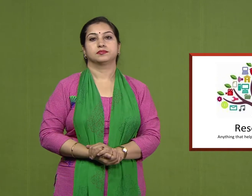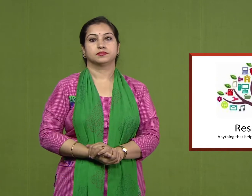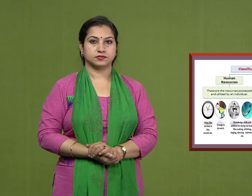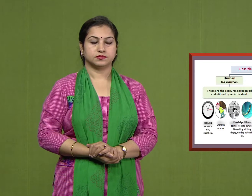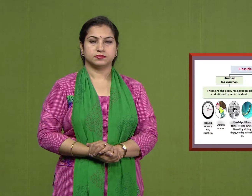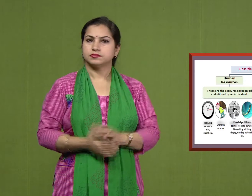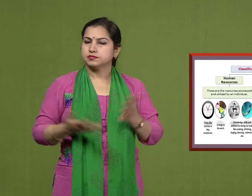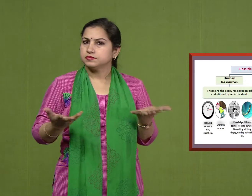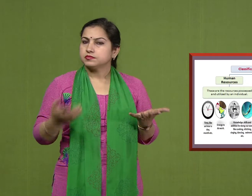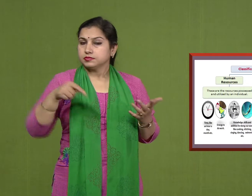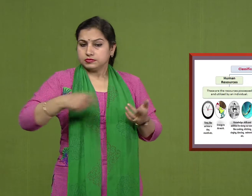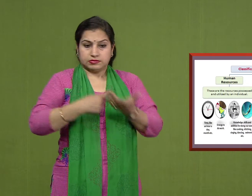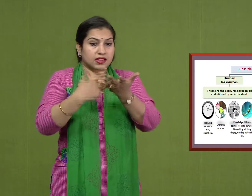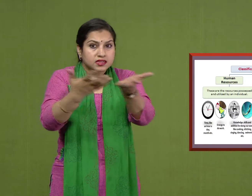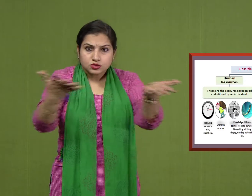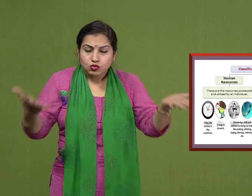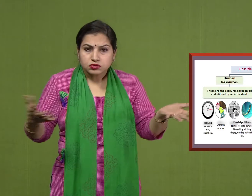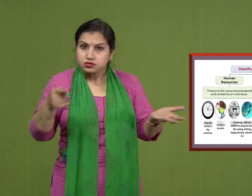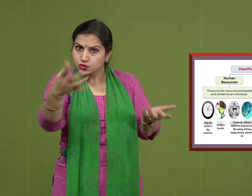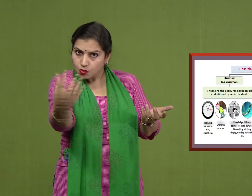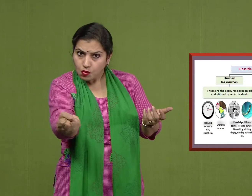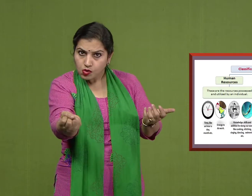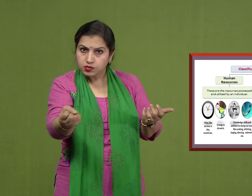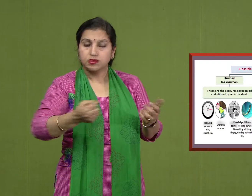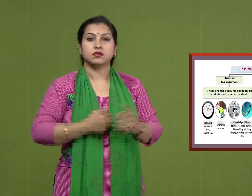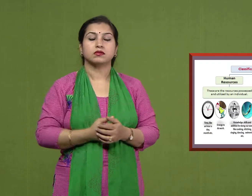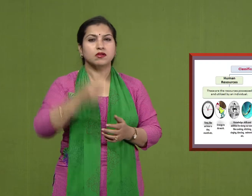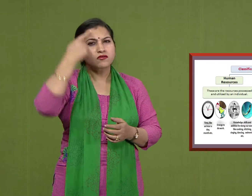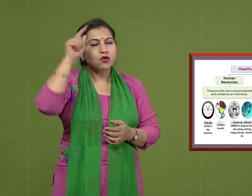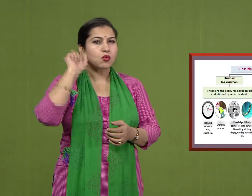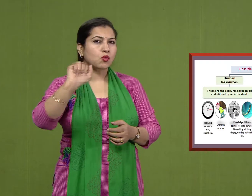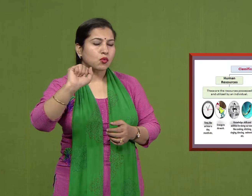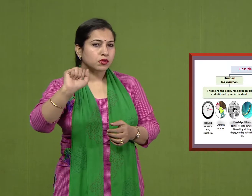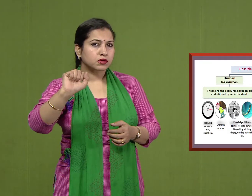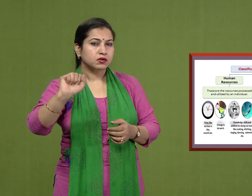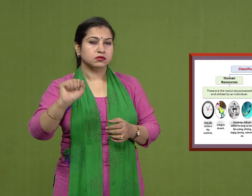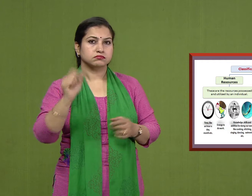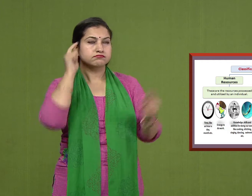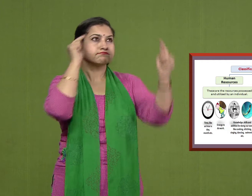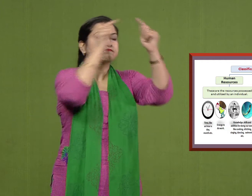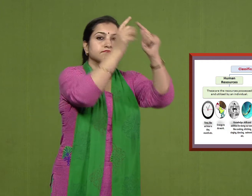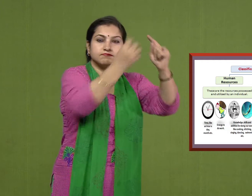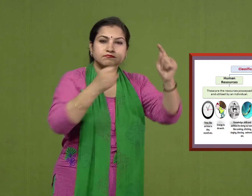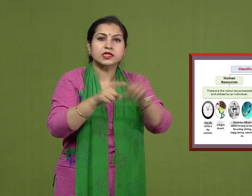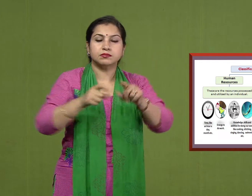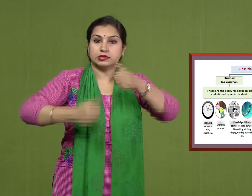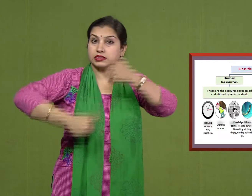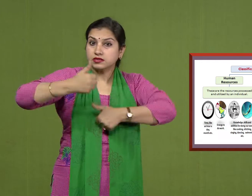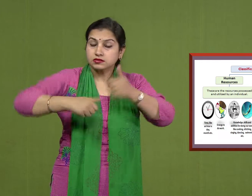So, the resources that you require for your good results are a mixture of